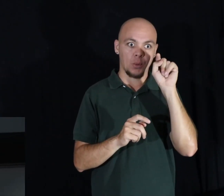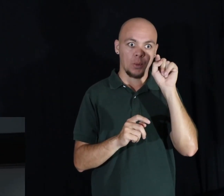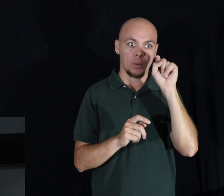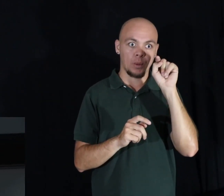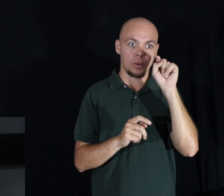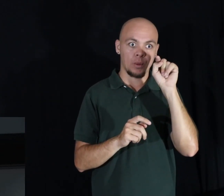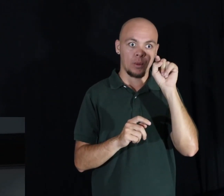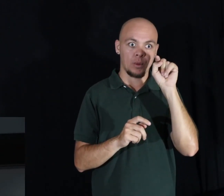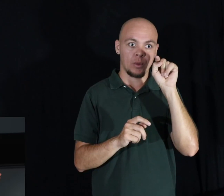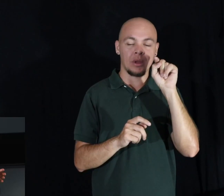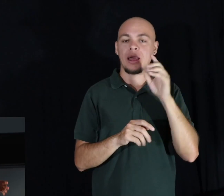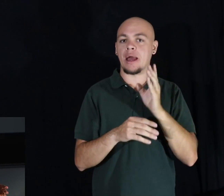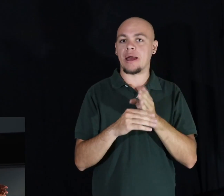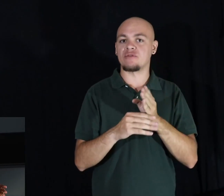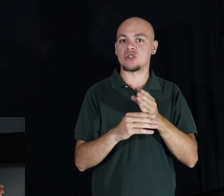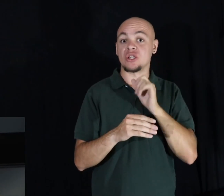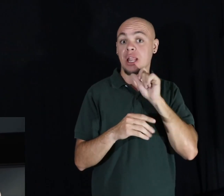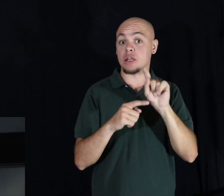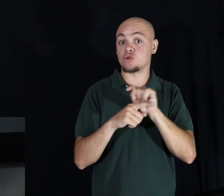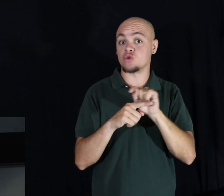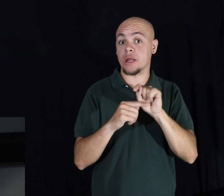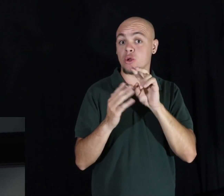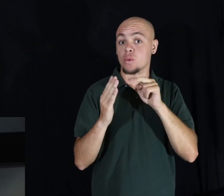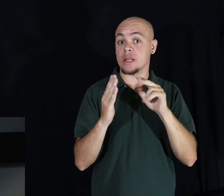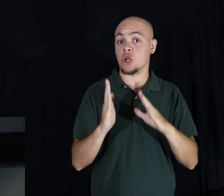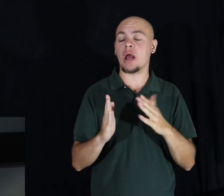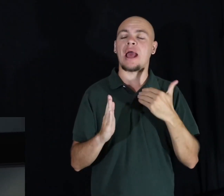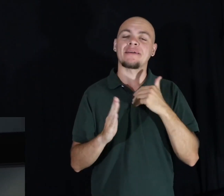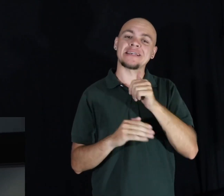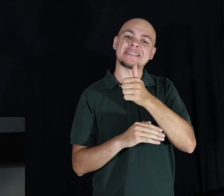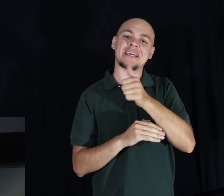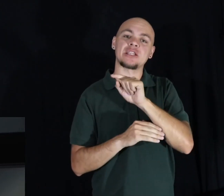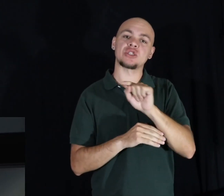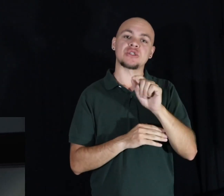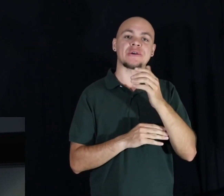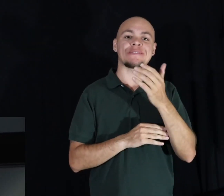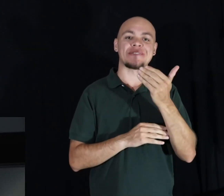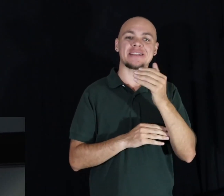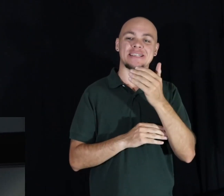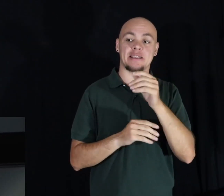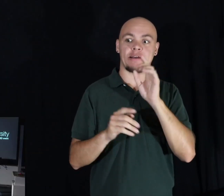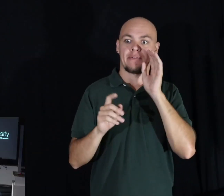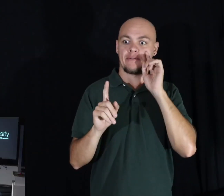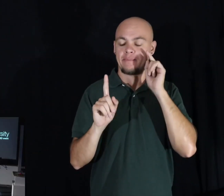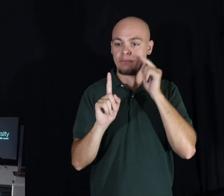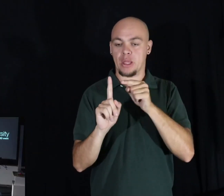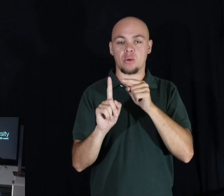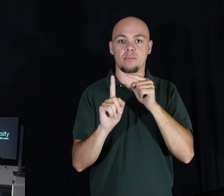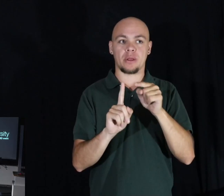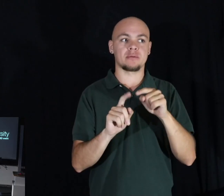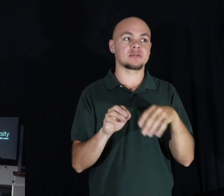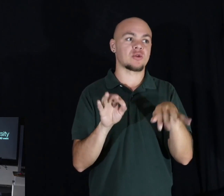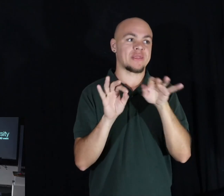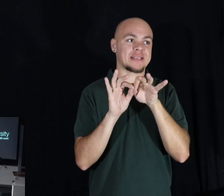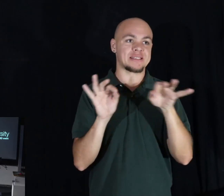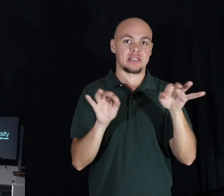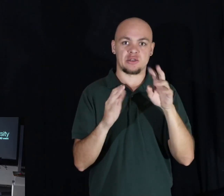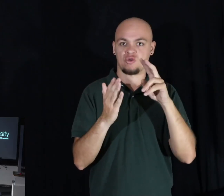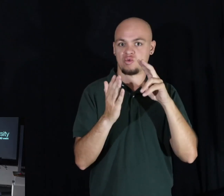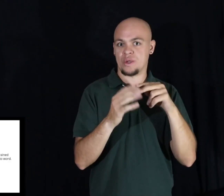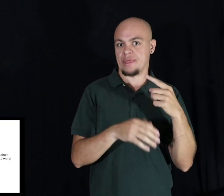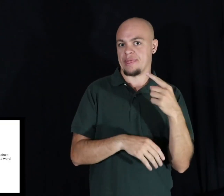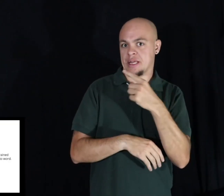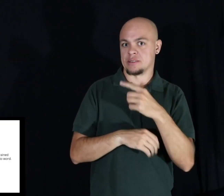Now on average, an untrained reader has between 10 to 15 fixations. Read this sentence for me, just